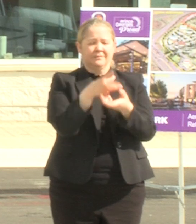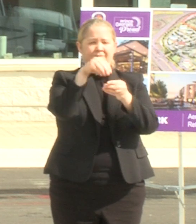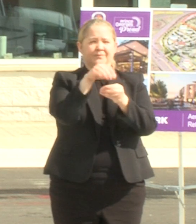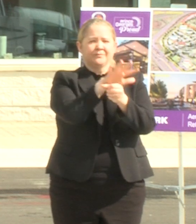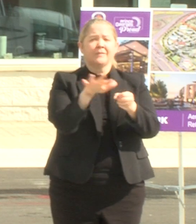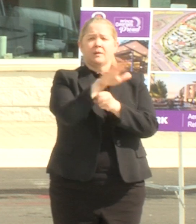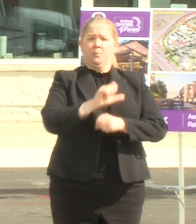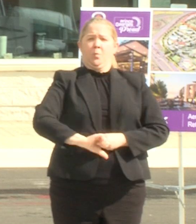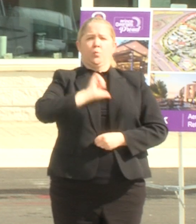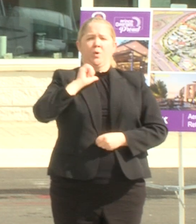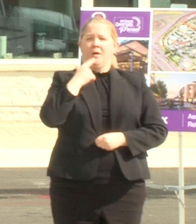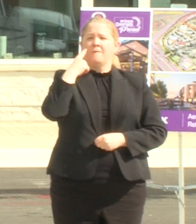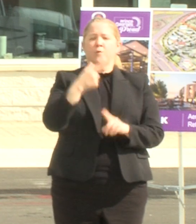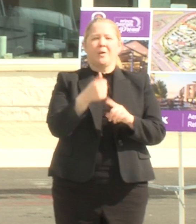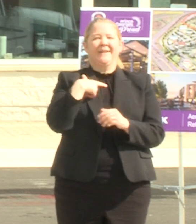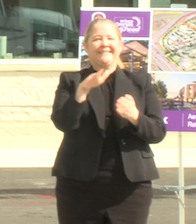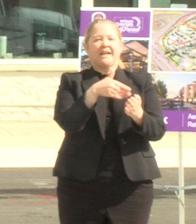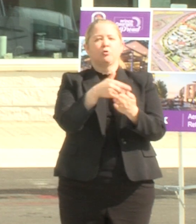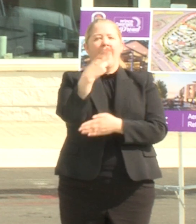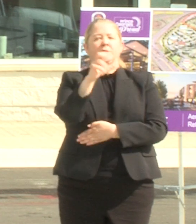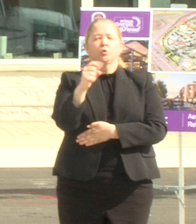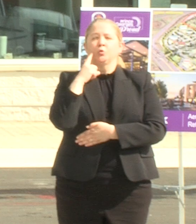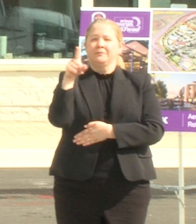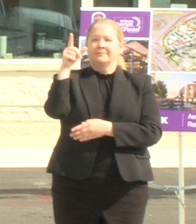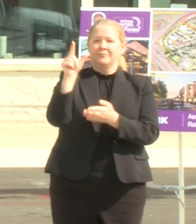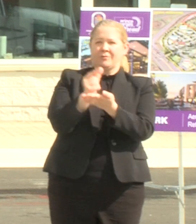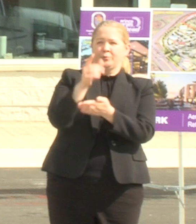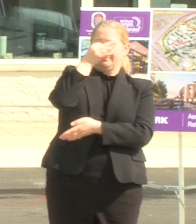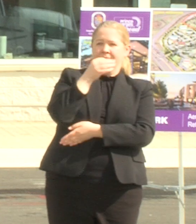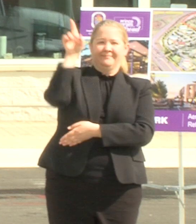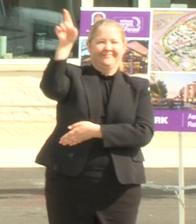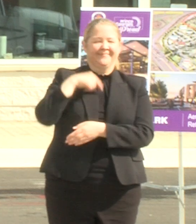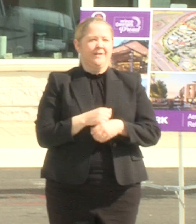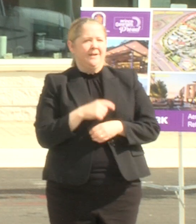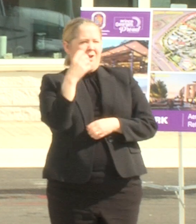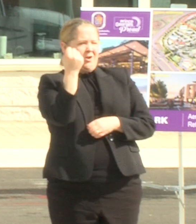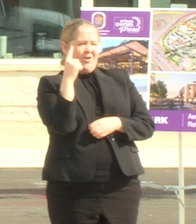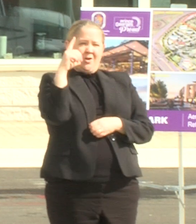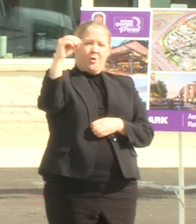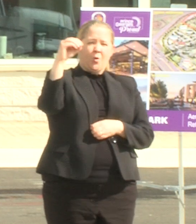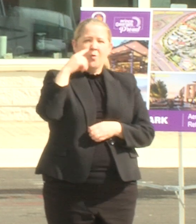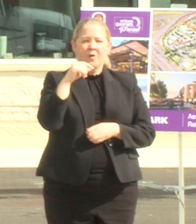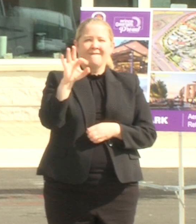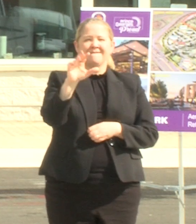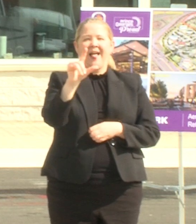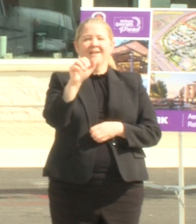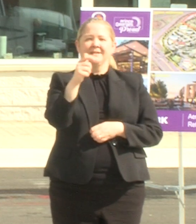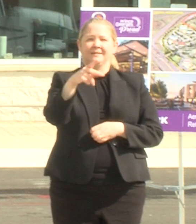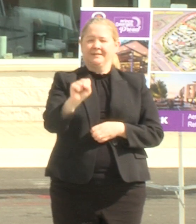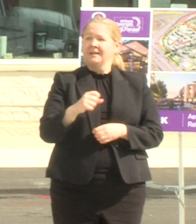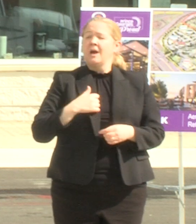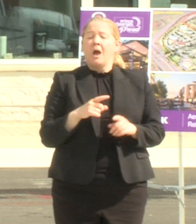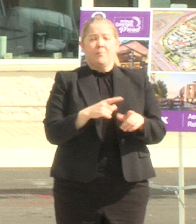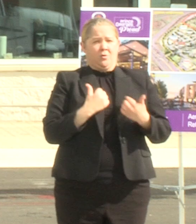high school which is just up the street right there go falcons i'm a prince george's county resident i am also a prince